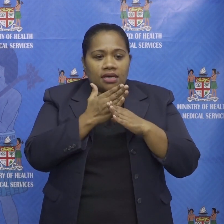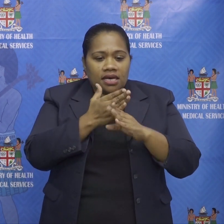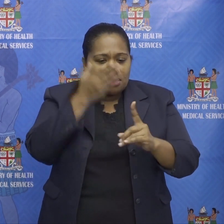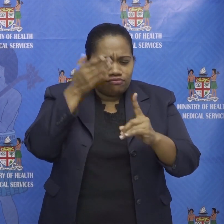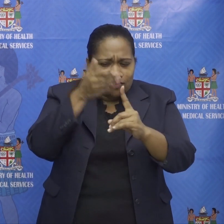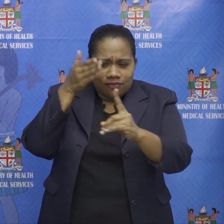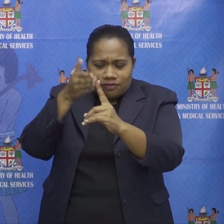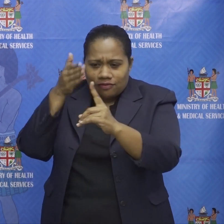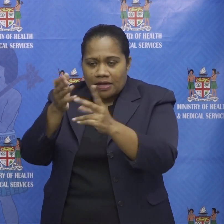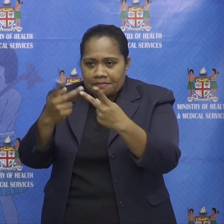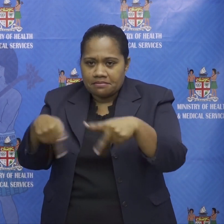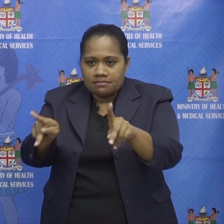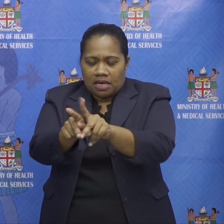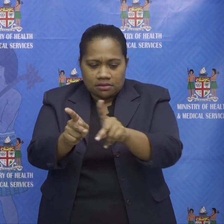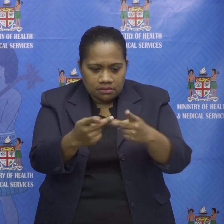screening and containment